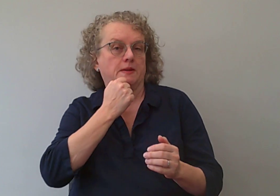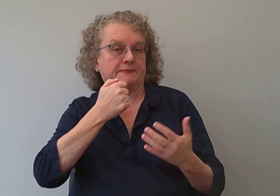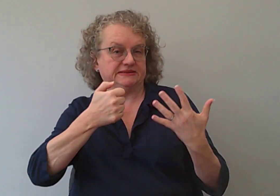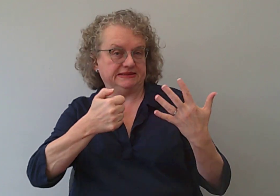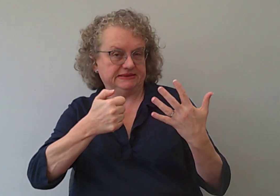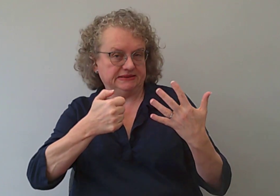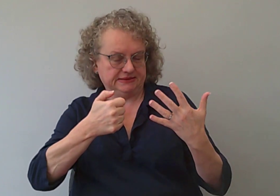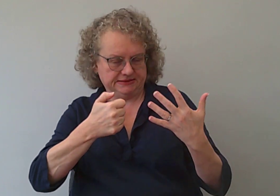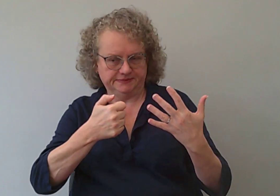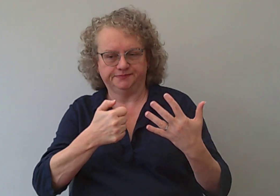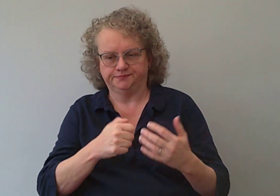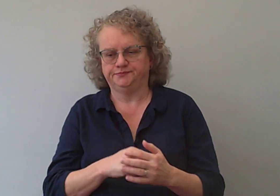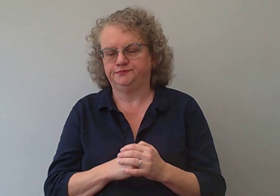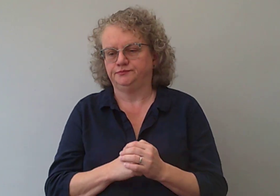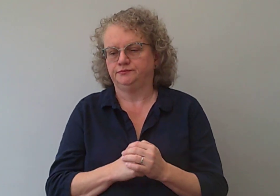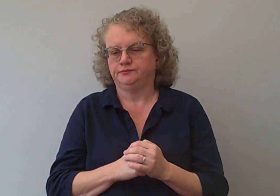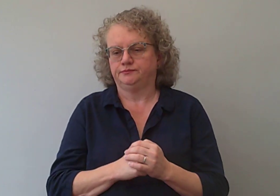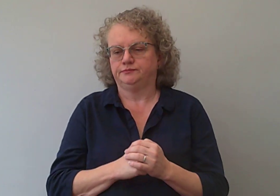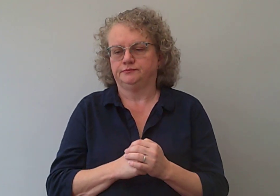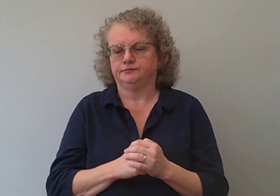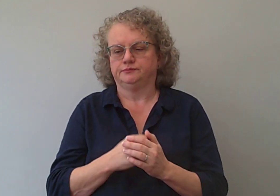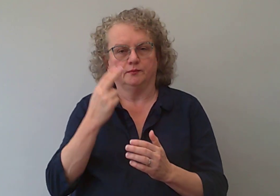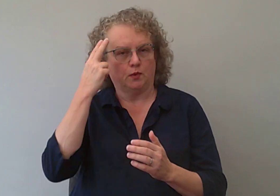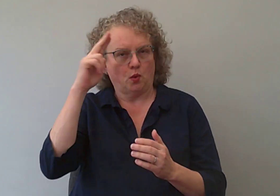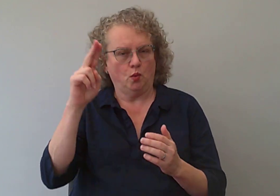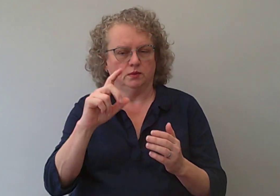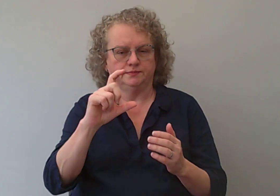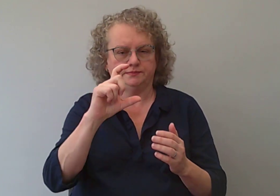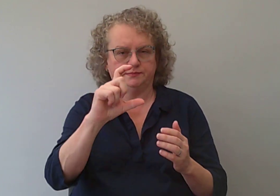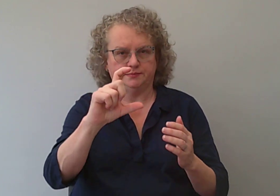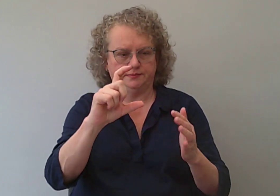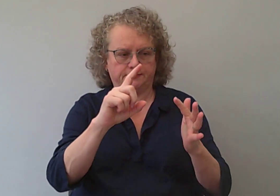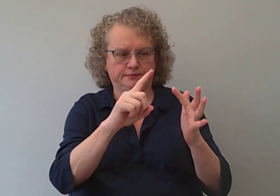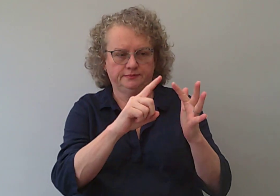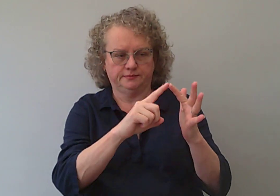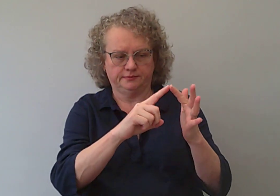Number six, this is called